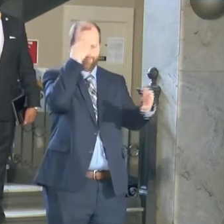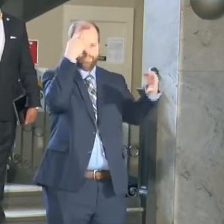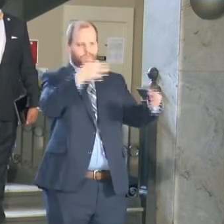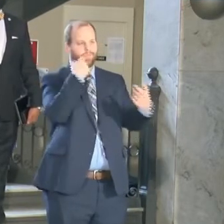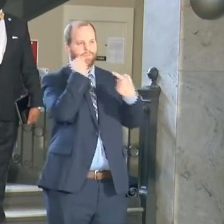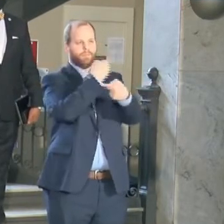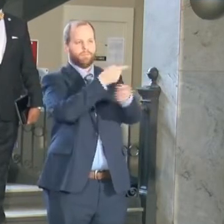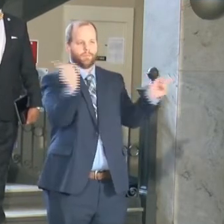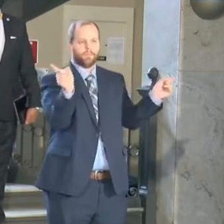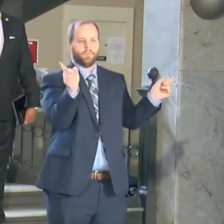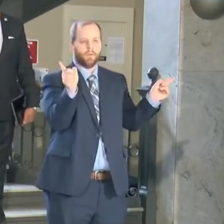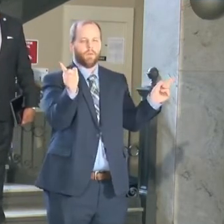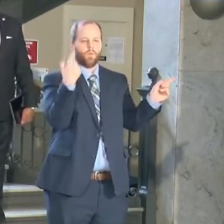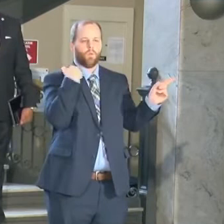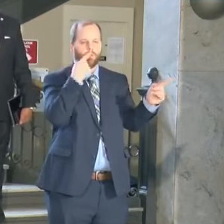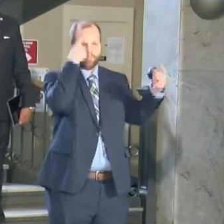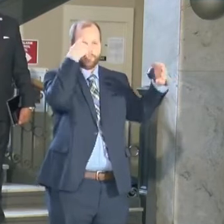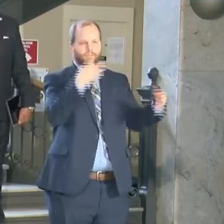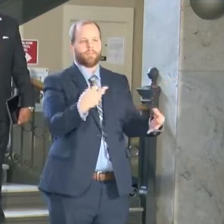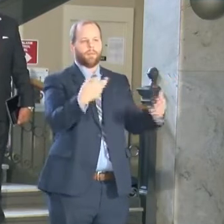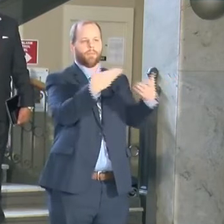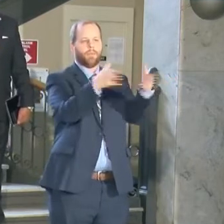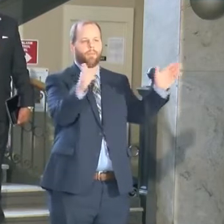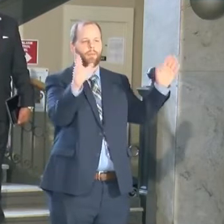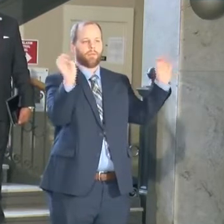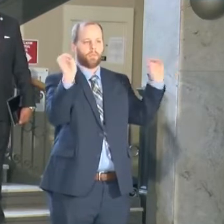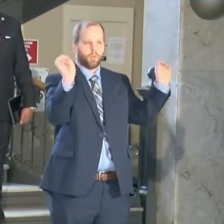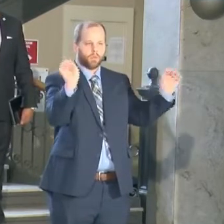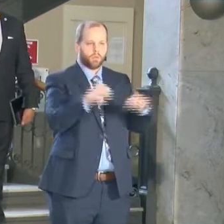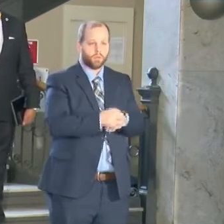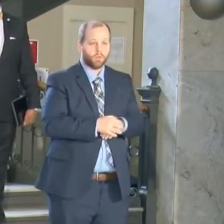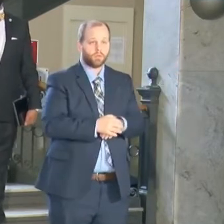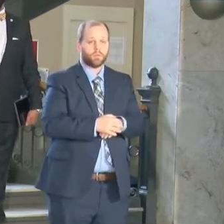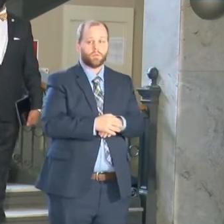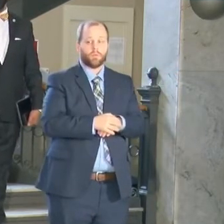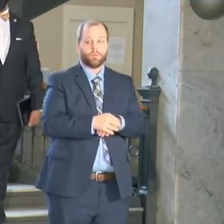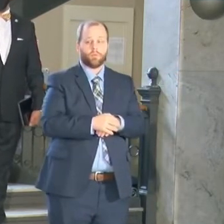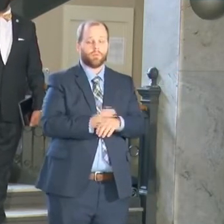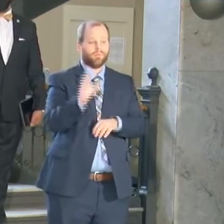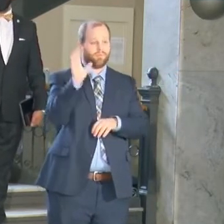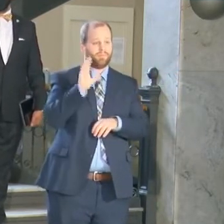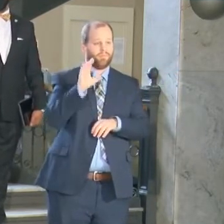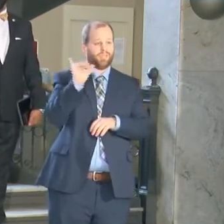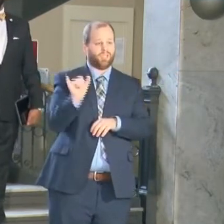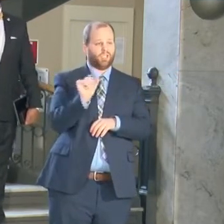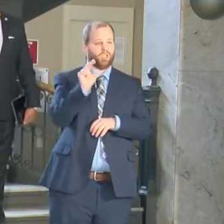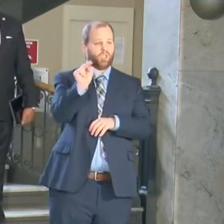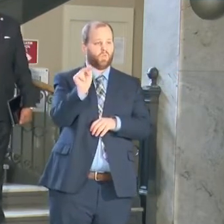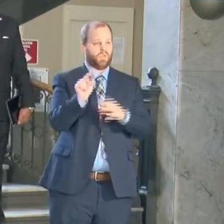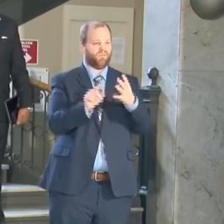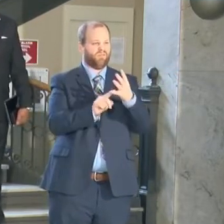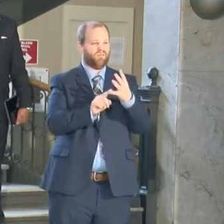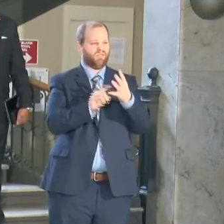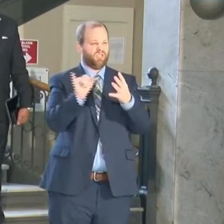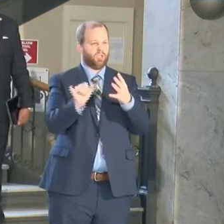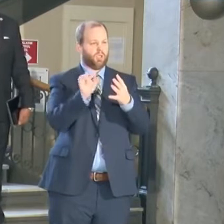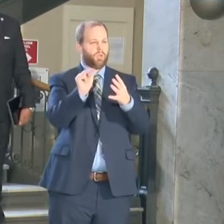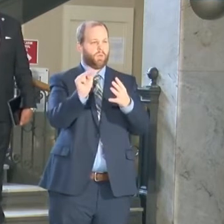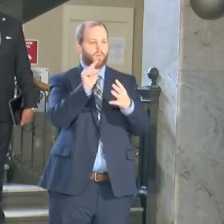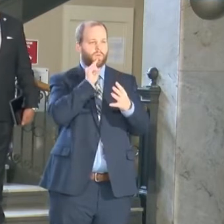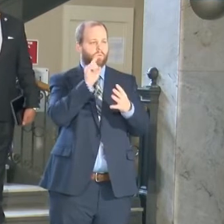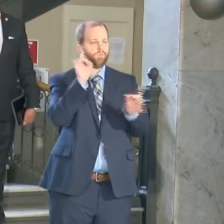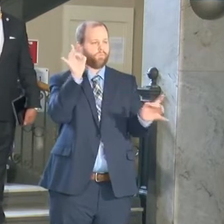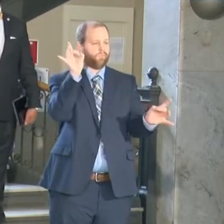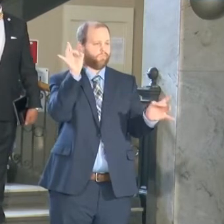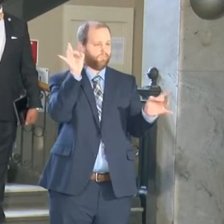why for the public health emergency. We understood that we had a violent weekend that late January weekend, something that we